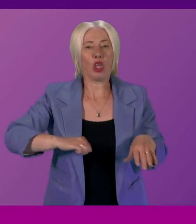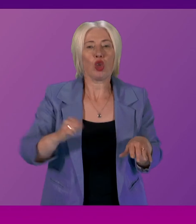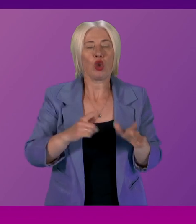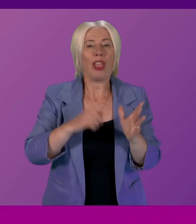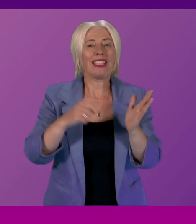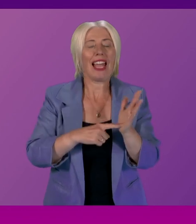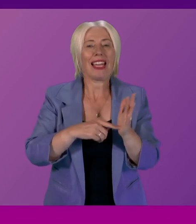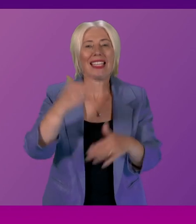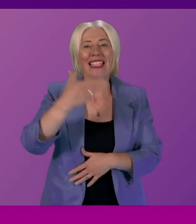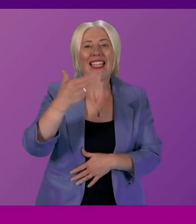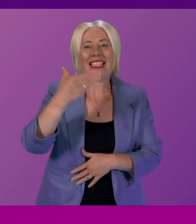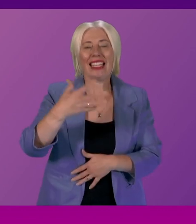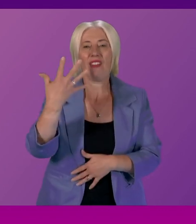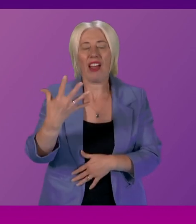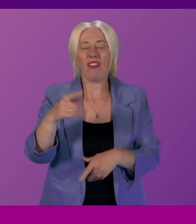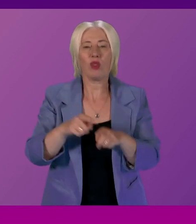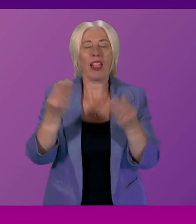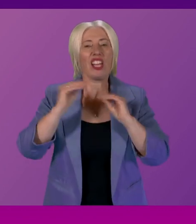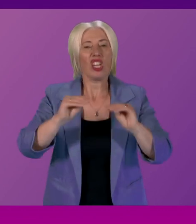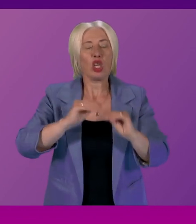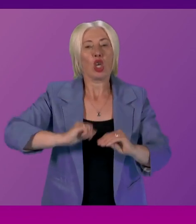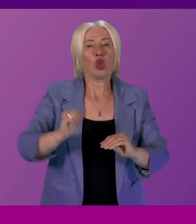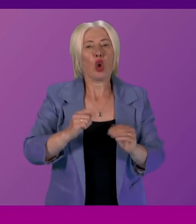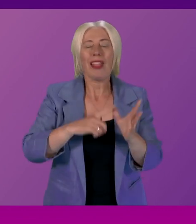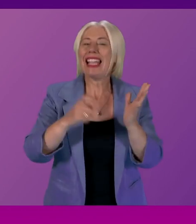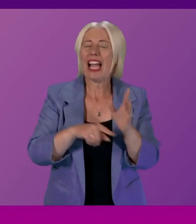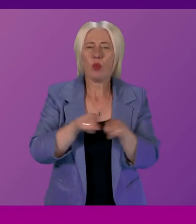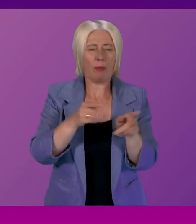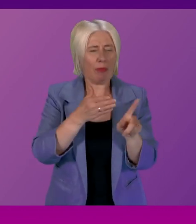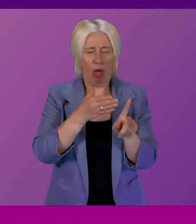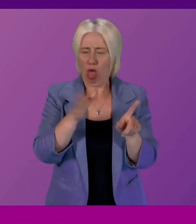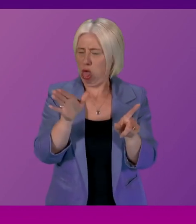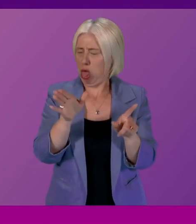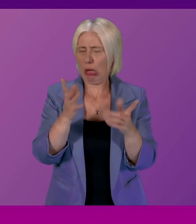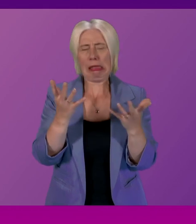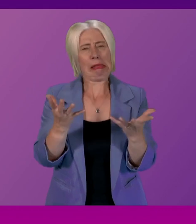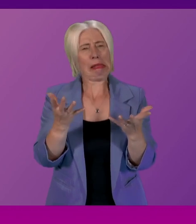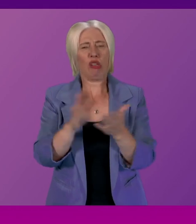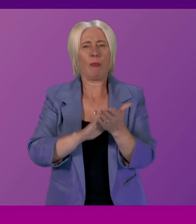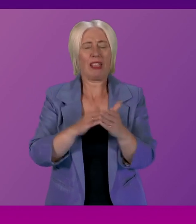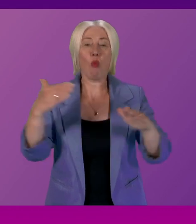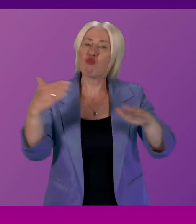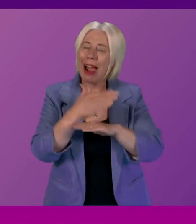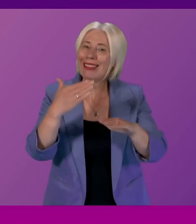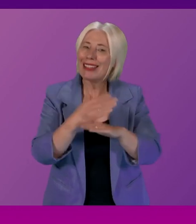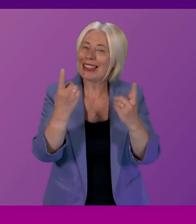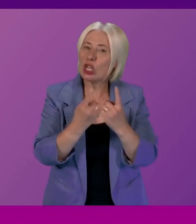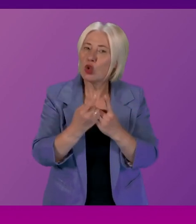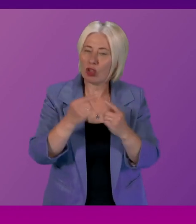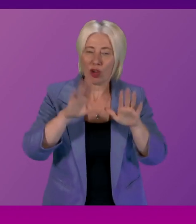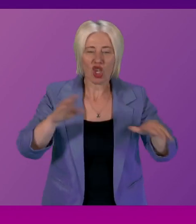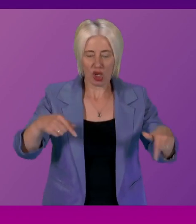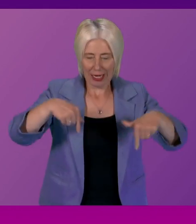1995 Education Scotland Act as well so what does this mean practically for children in Scotland